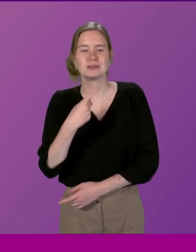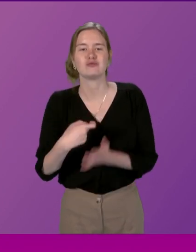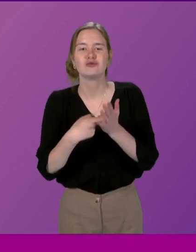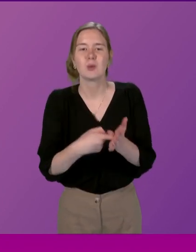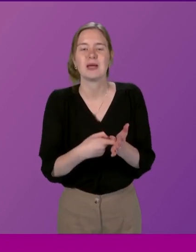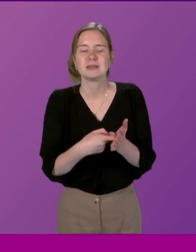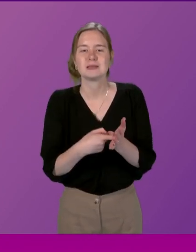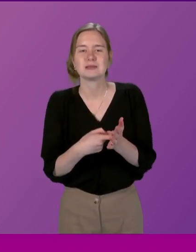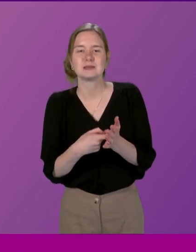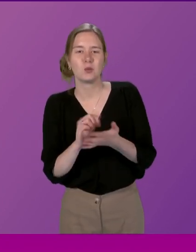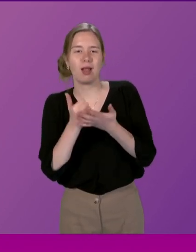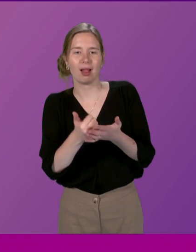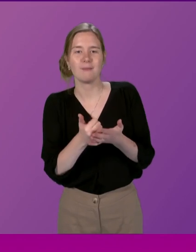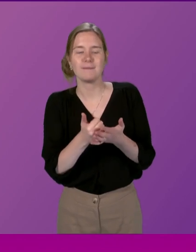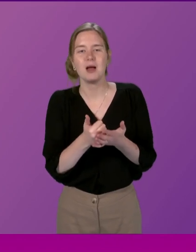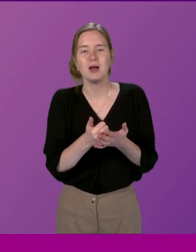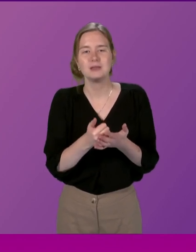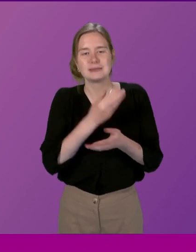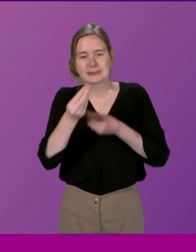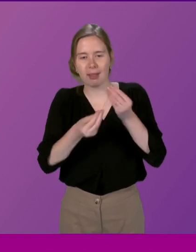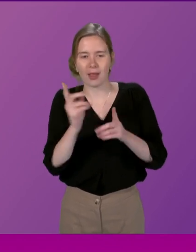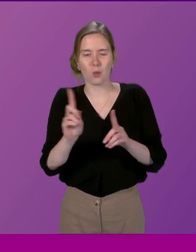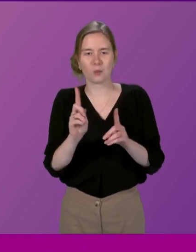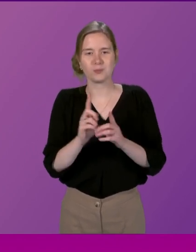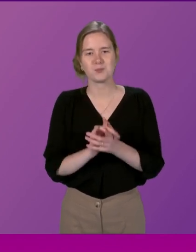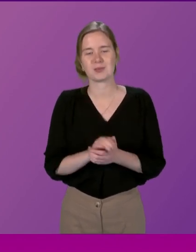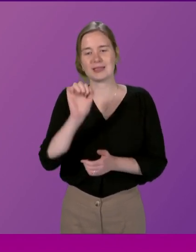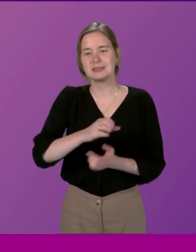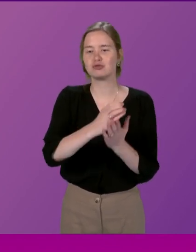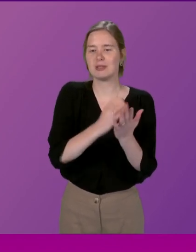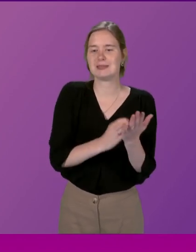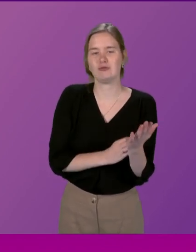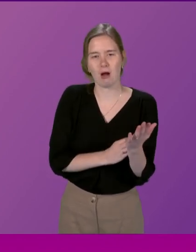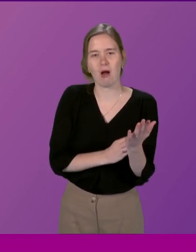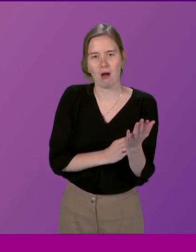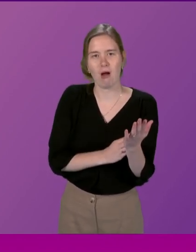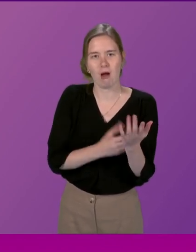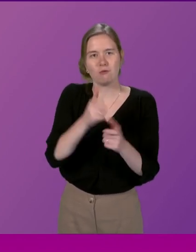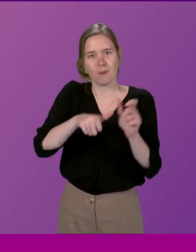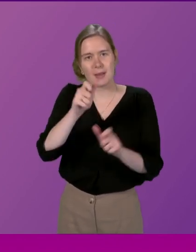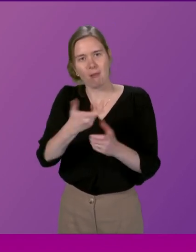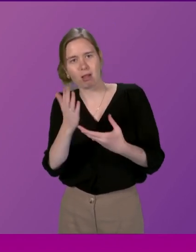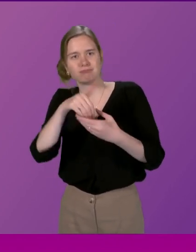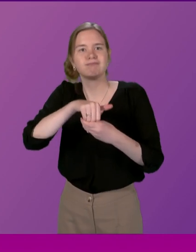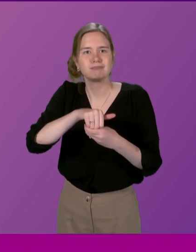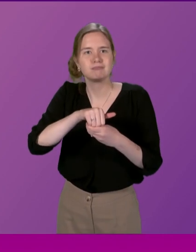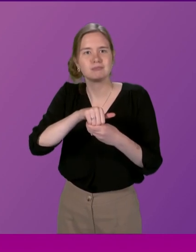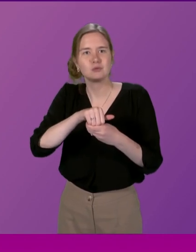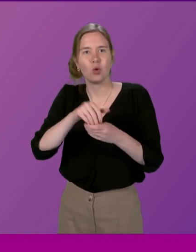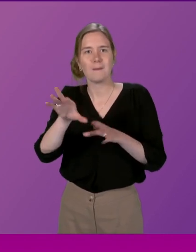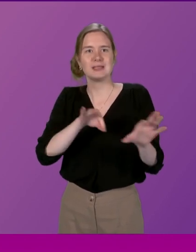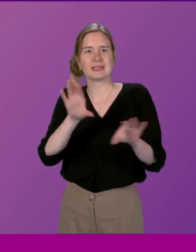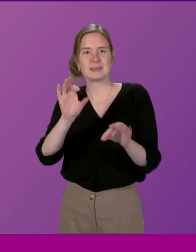Minister, and maybe helpfully to Mr Doris, that although the criteria for drawing people to participate would be random,